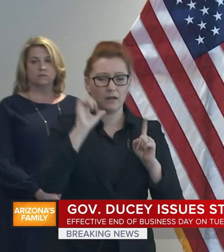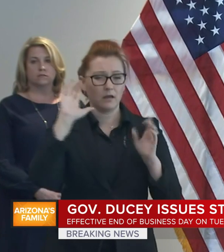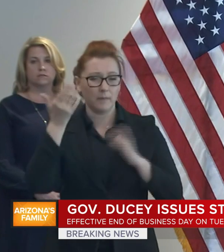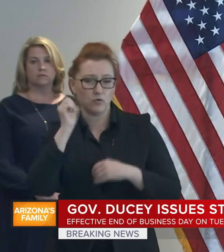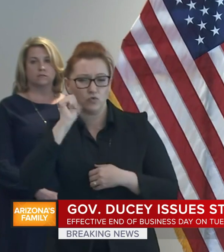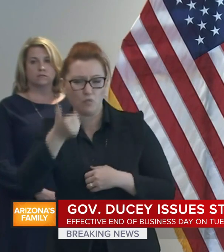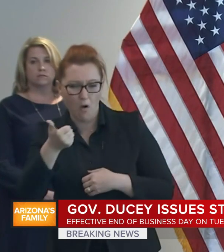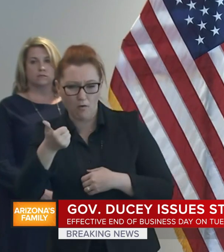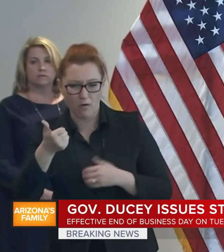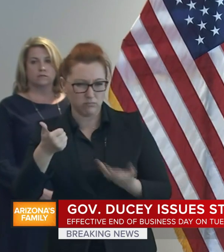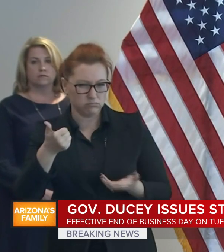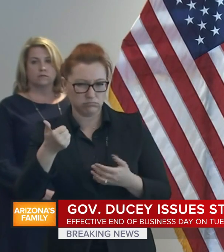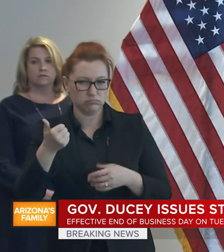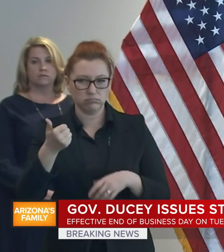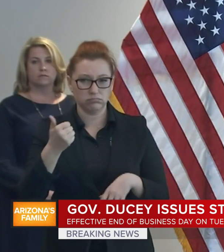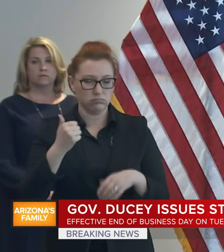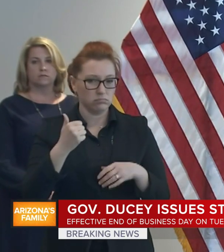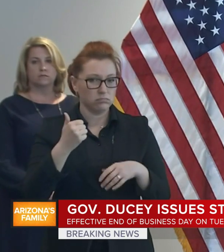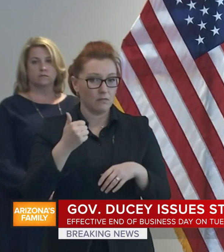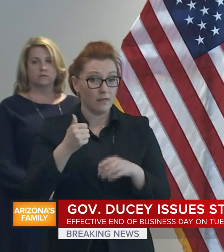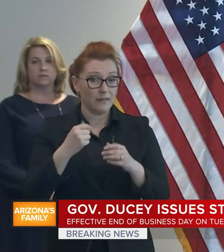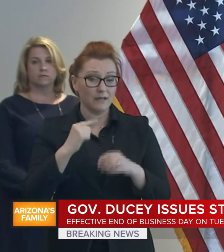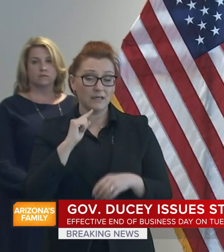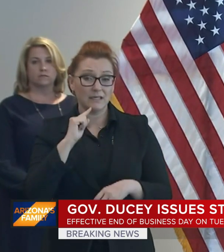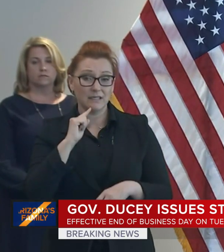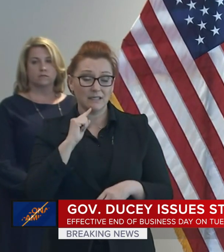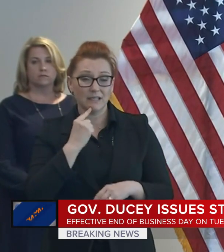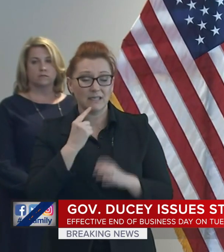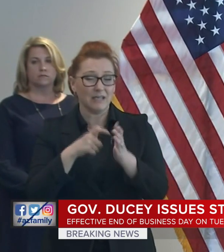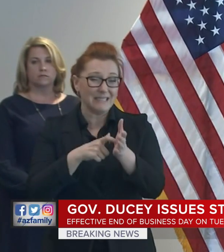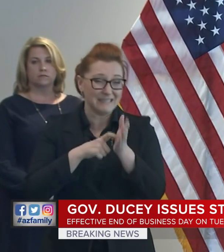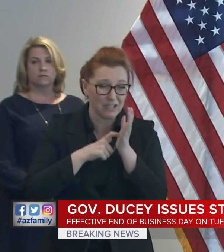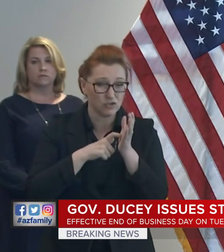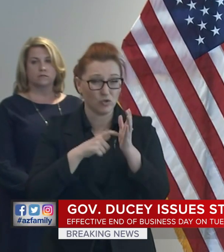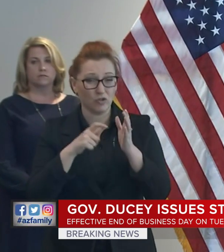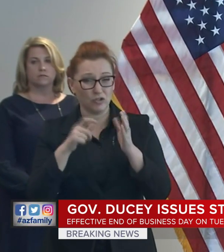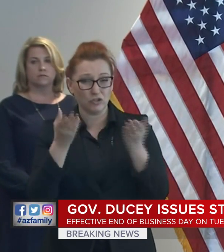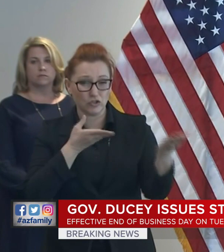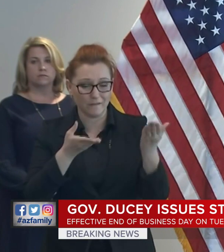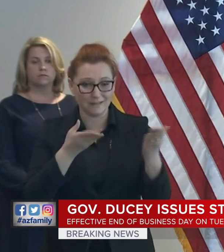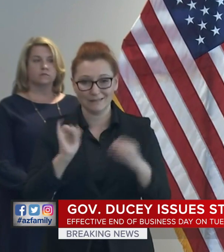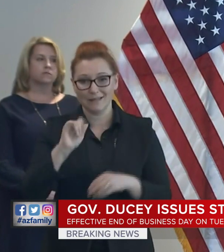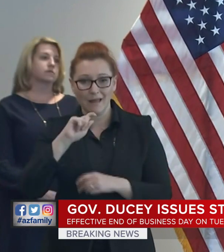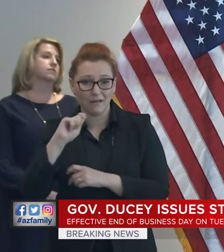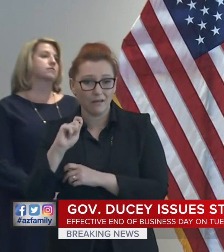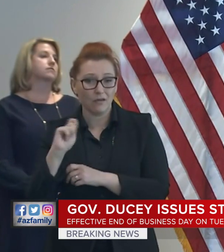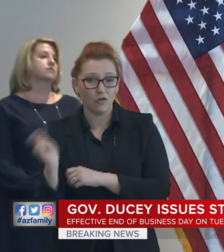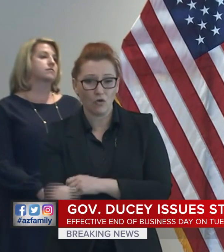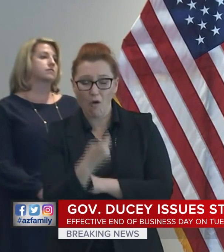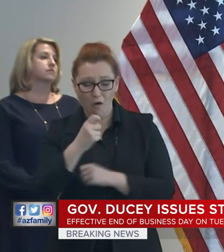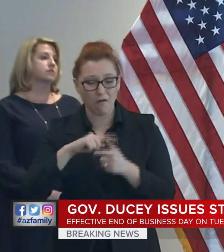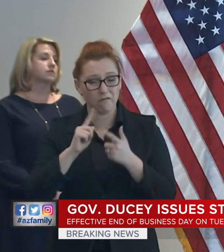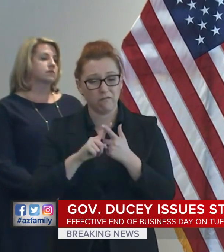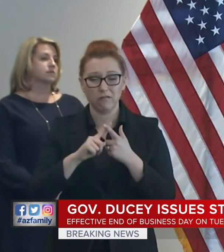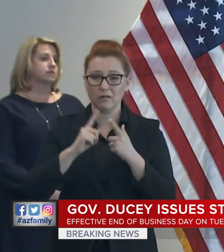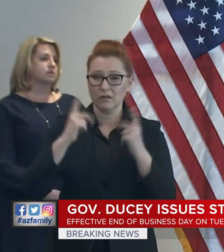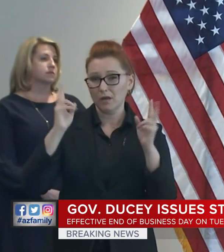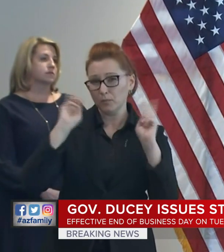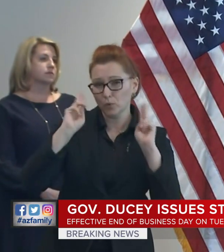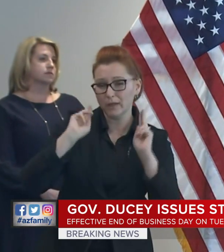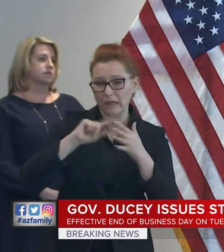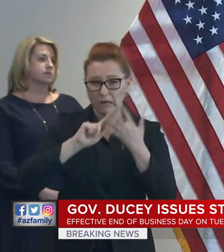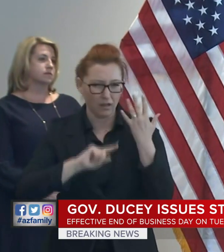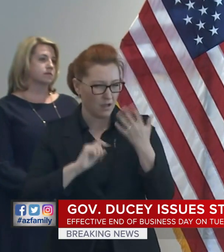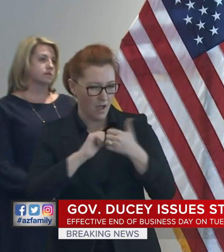this impact the prior of the essential services you need, in particular golf courses you need to walk? So the objective